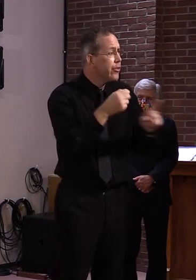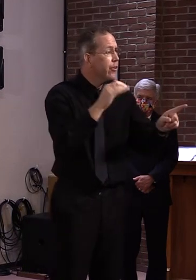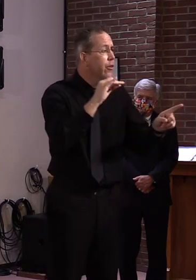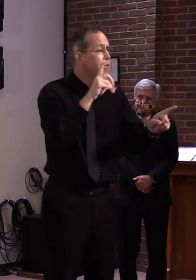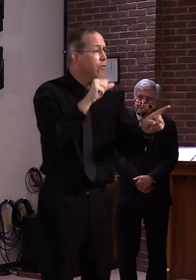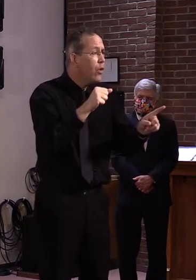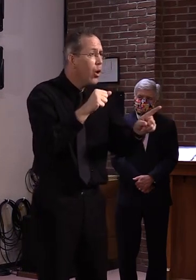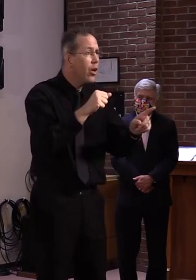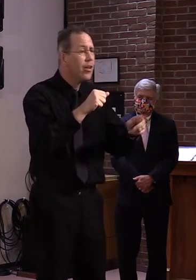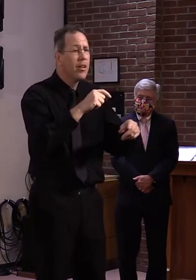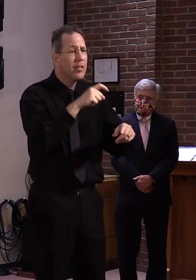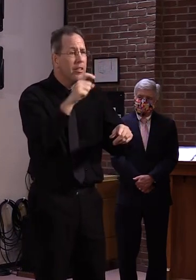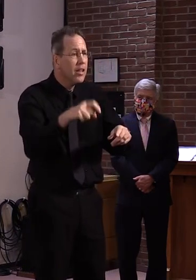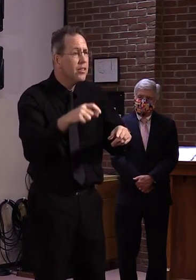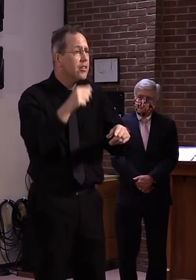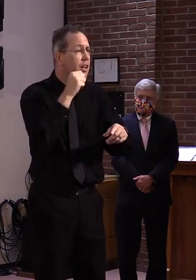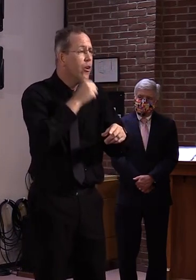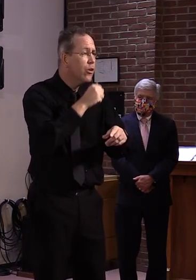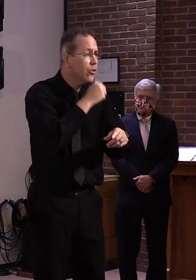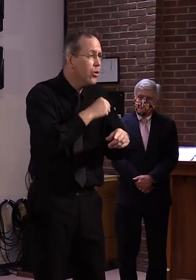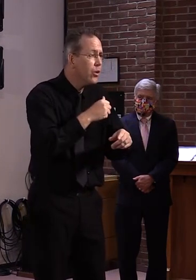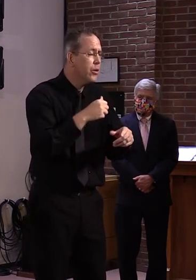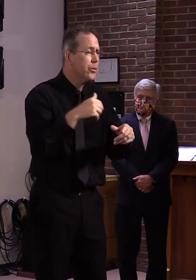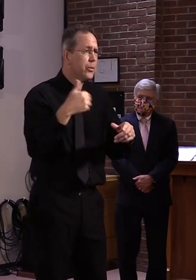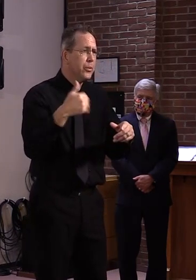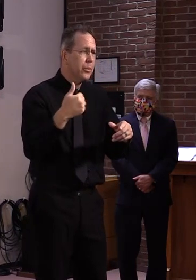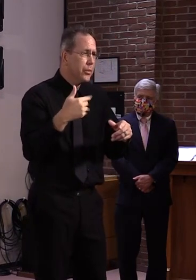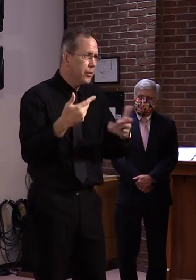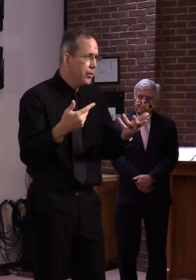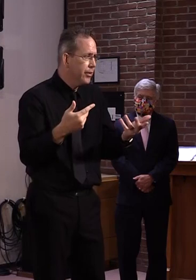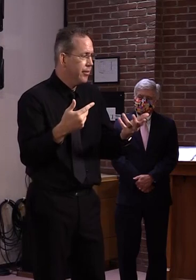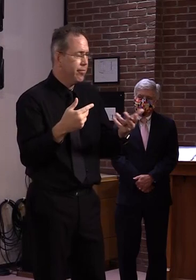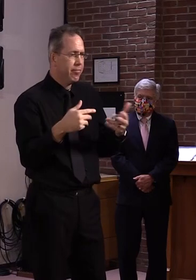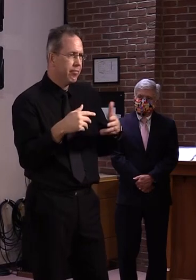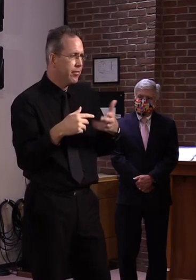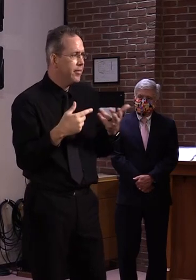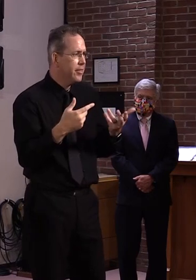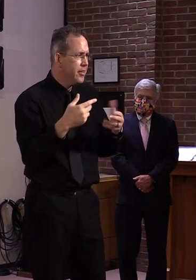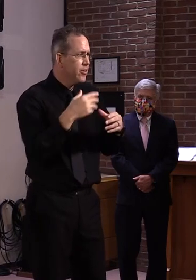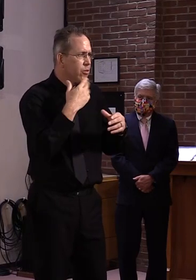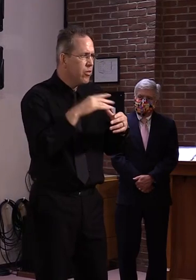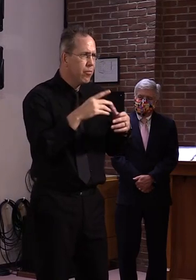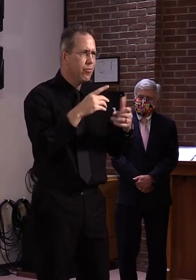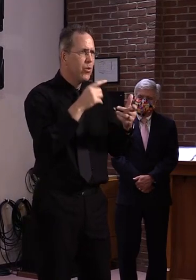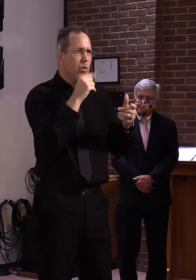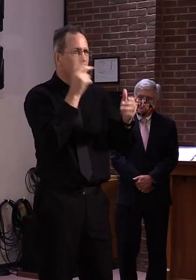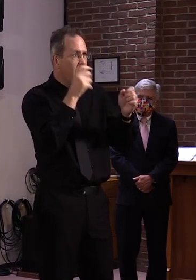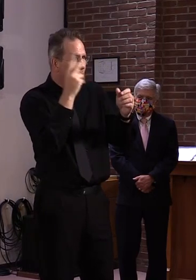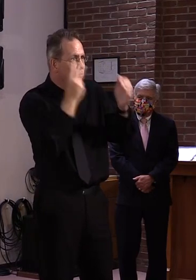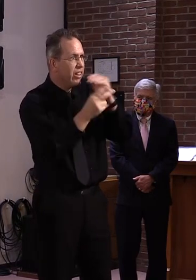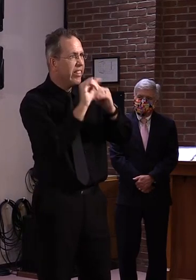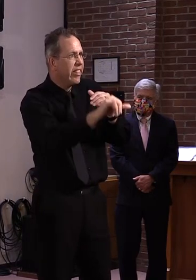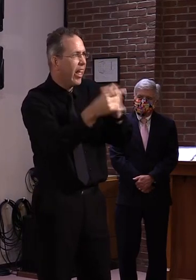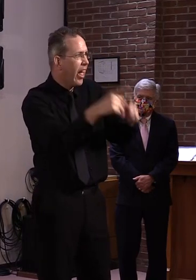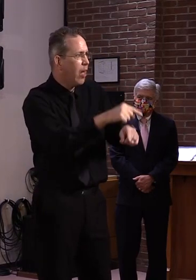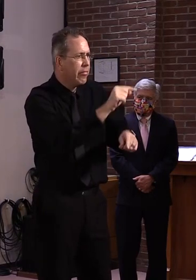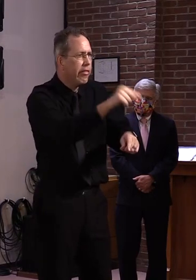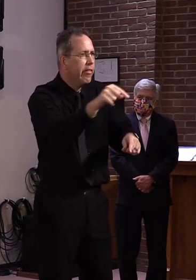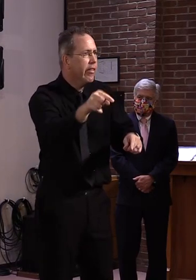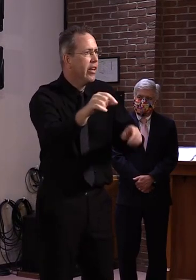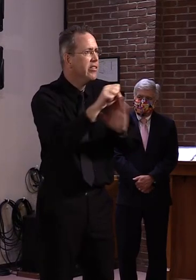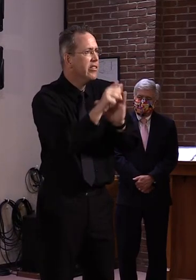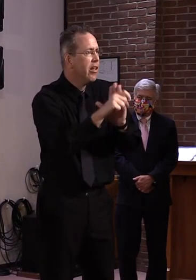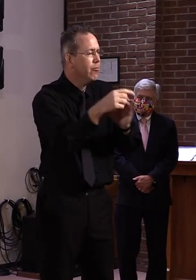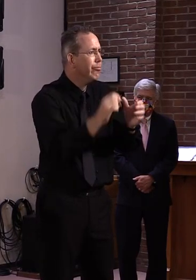Arizona, California, and then thought that was going to happen. I certainly didn't. But maybe you and others did.